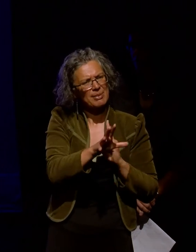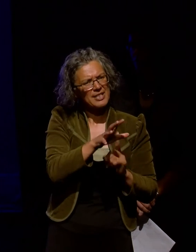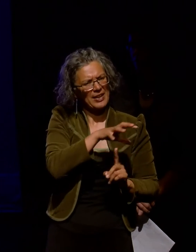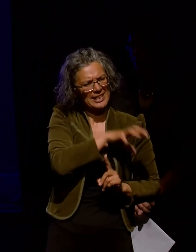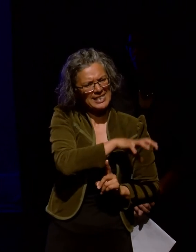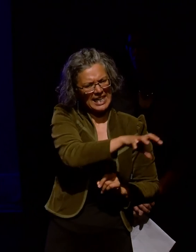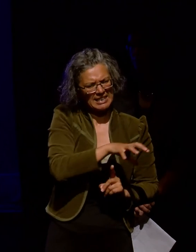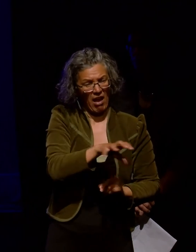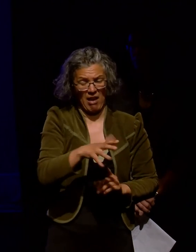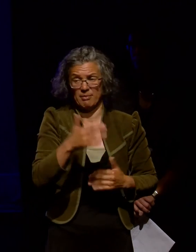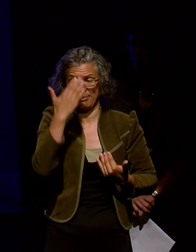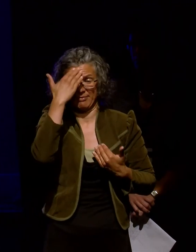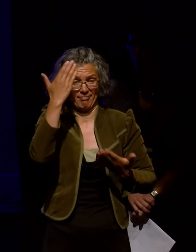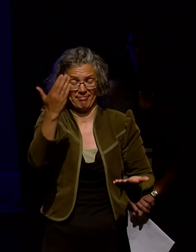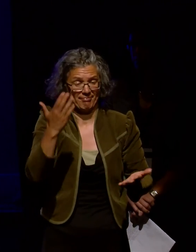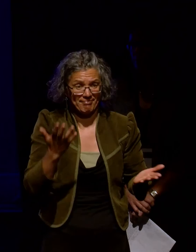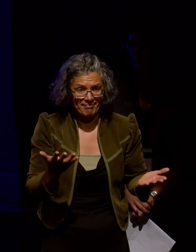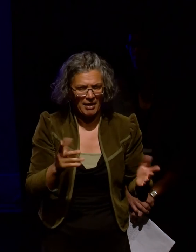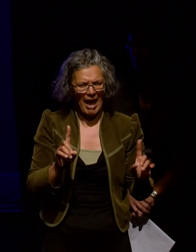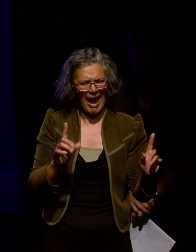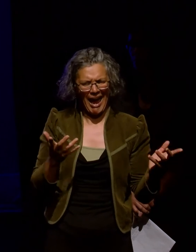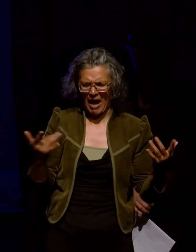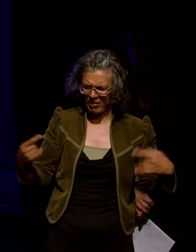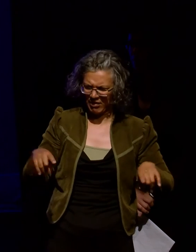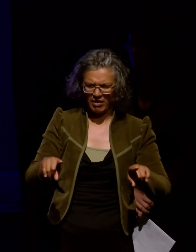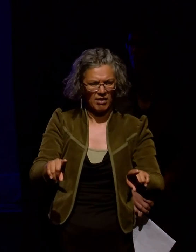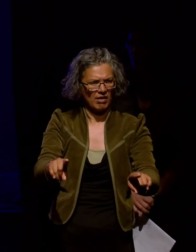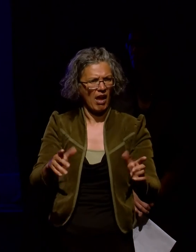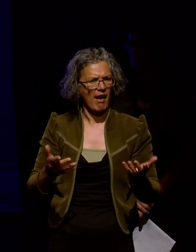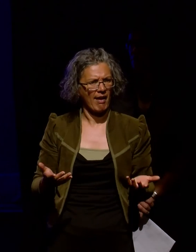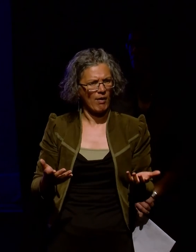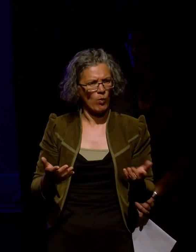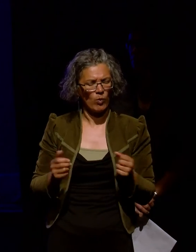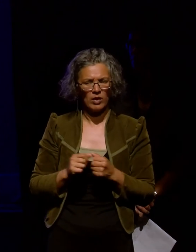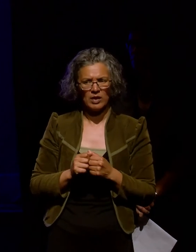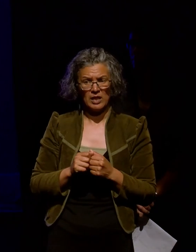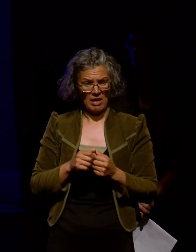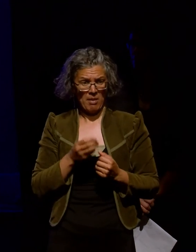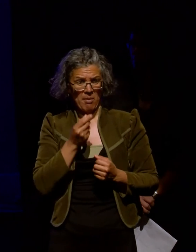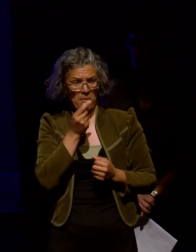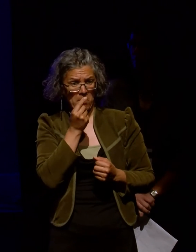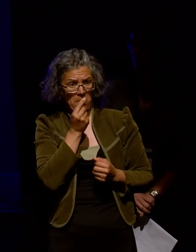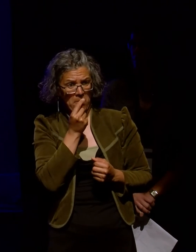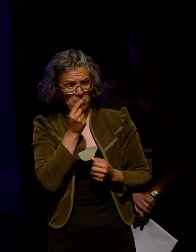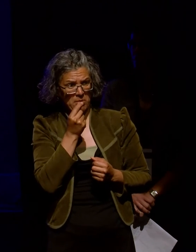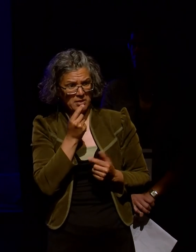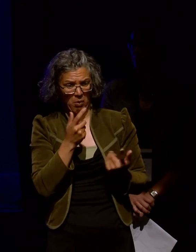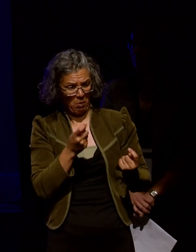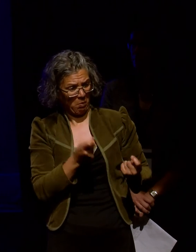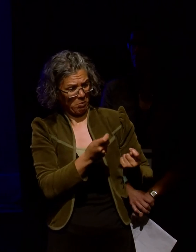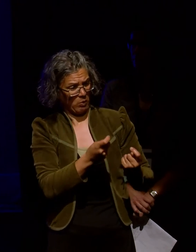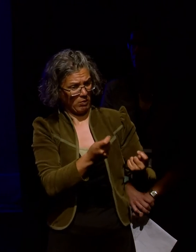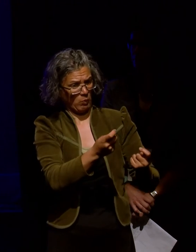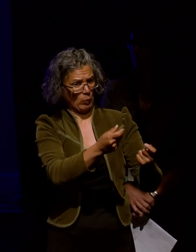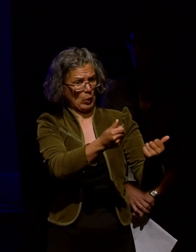that I'm not even familiar with. Now, perhaps these activities from these various organizations do all operate perfectly well